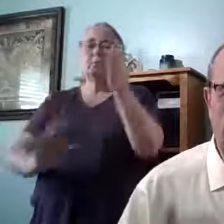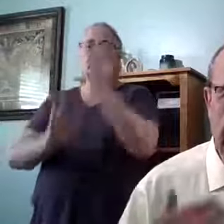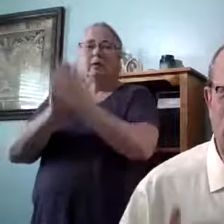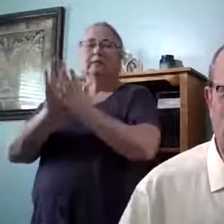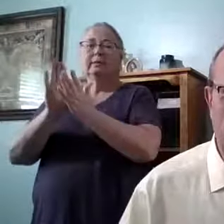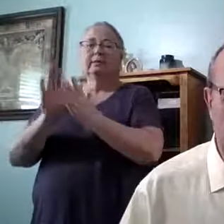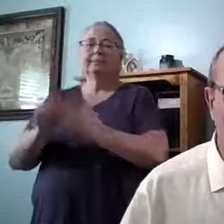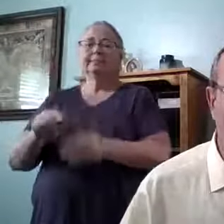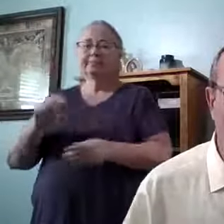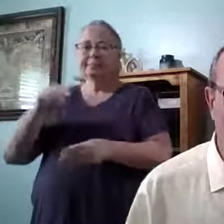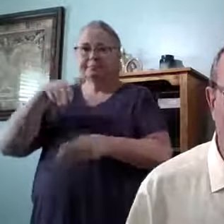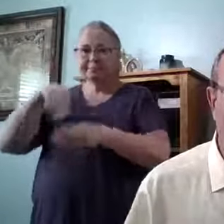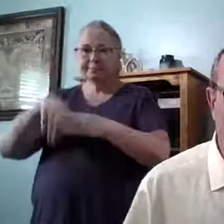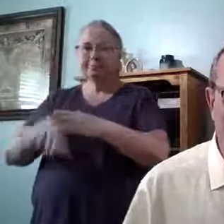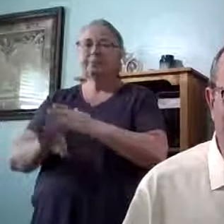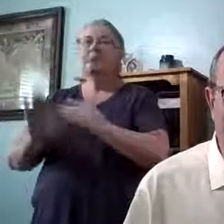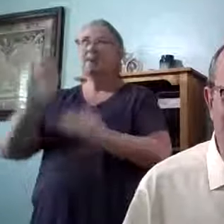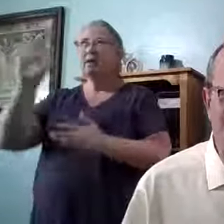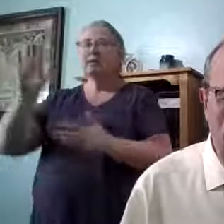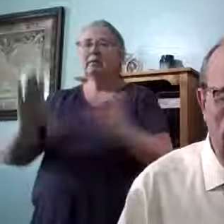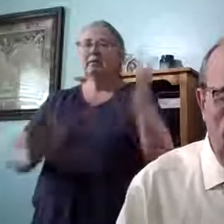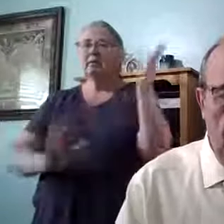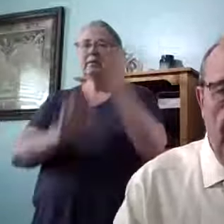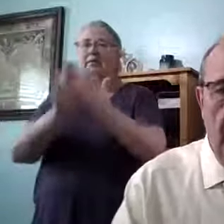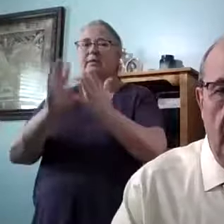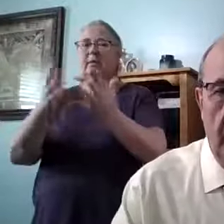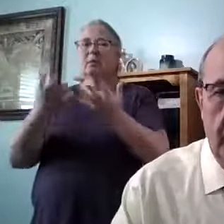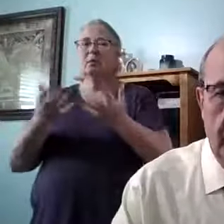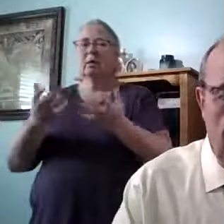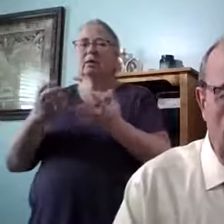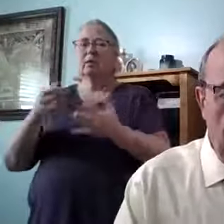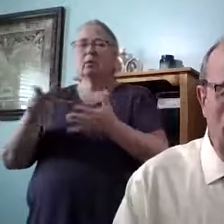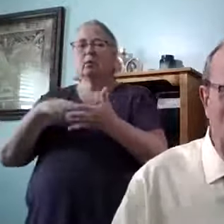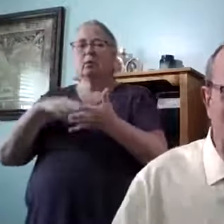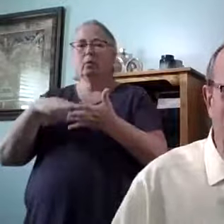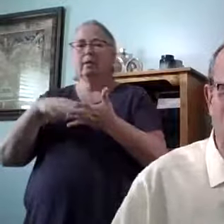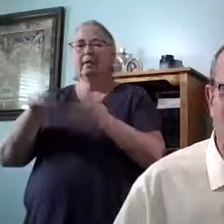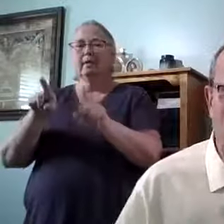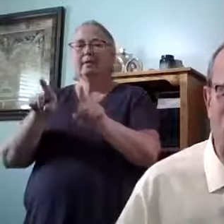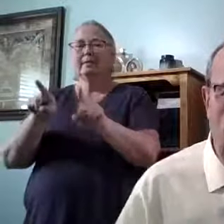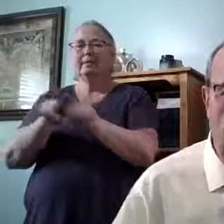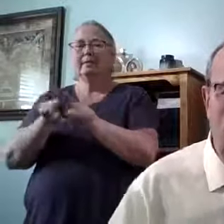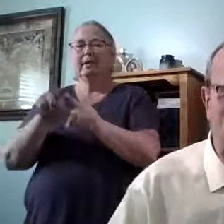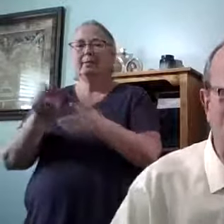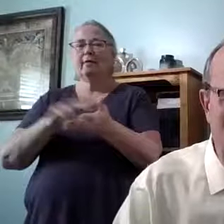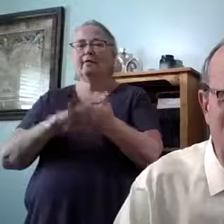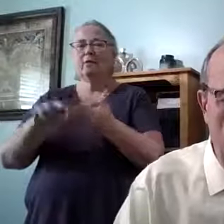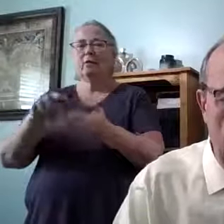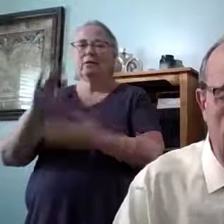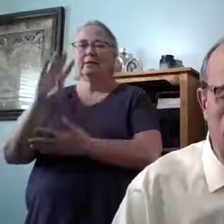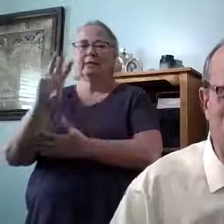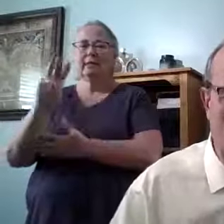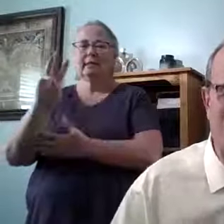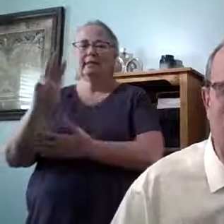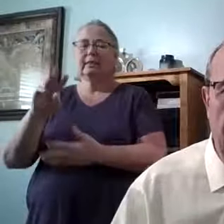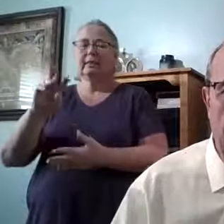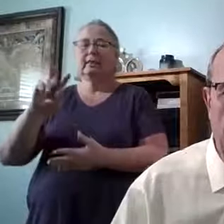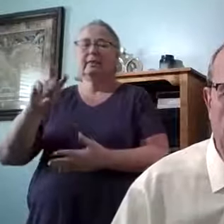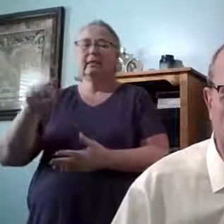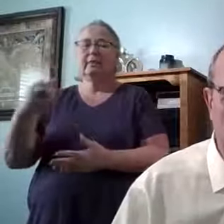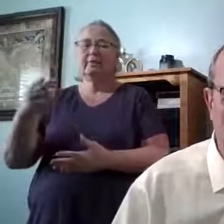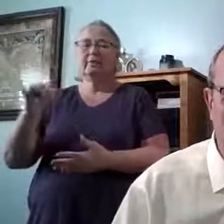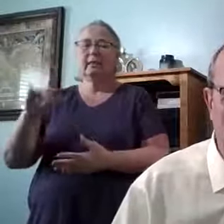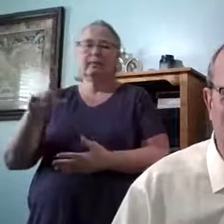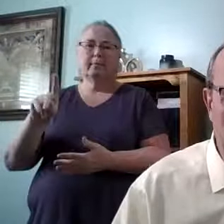we need is getting into his presence. I want to read the same passage, just verse six out of Philippians four, but